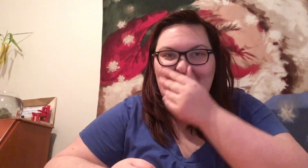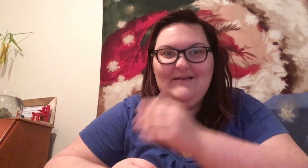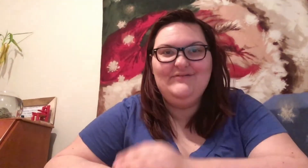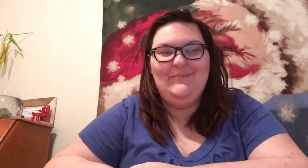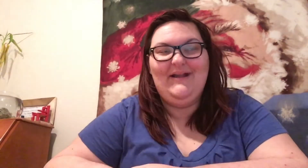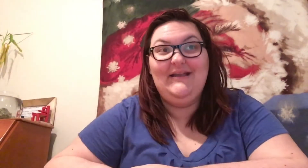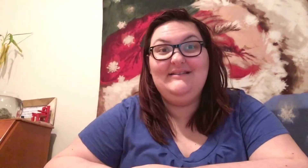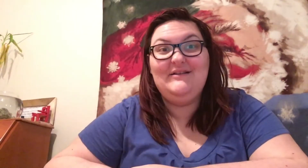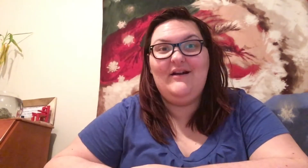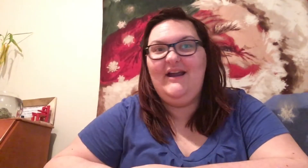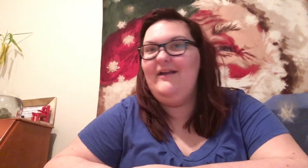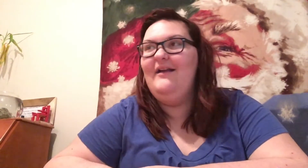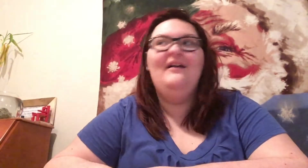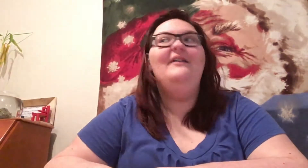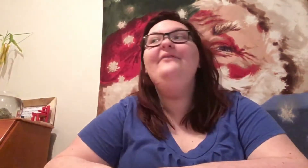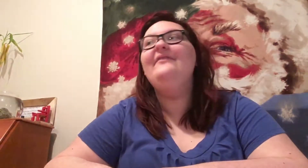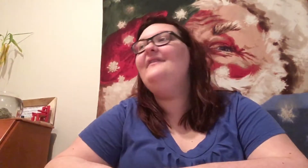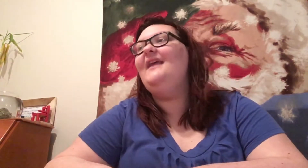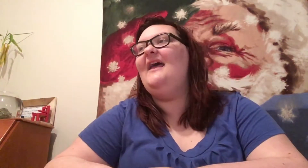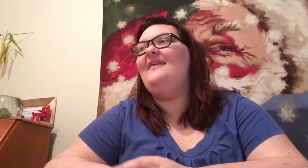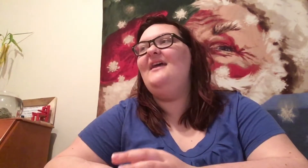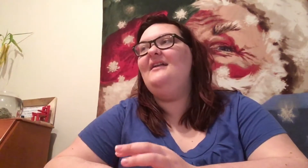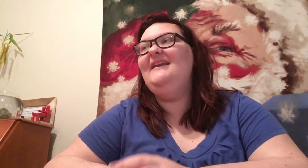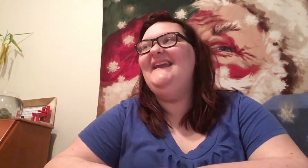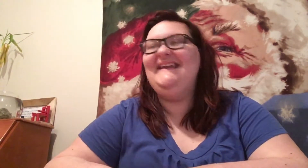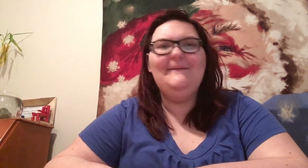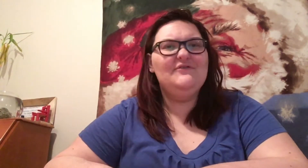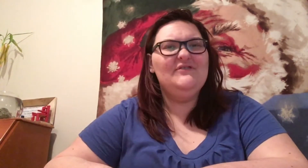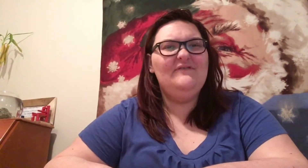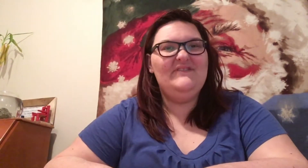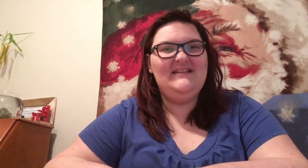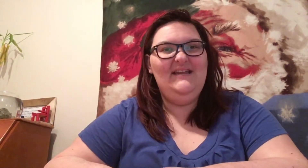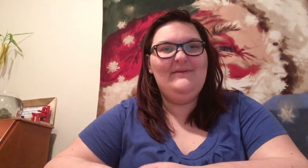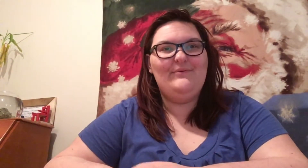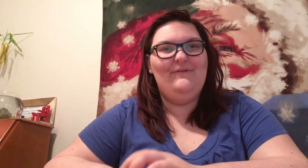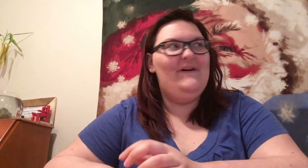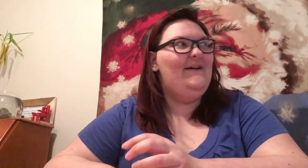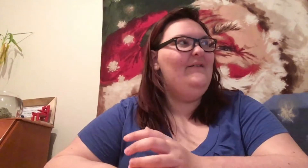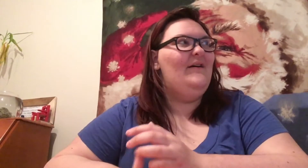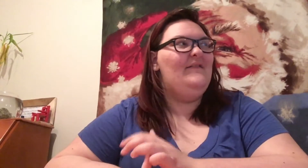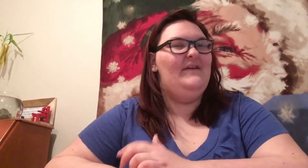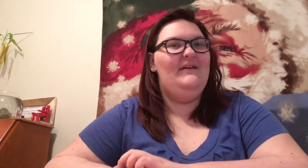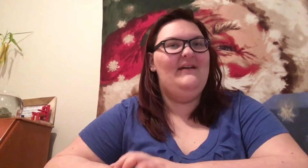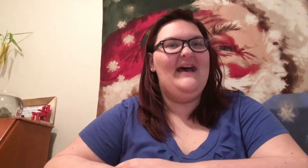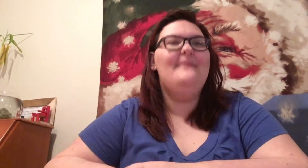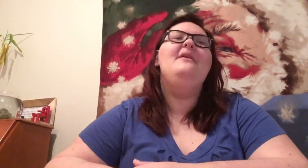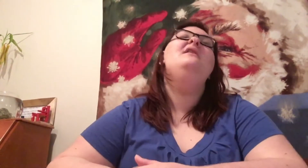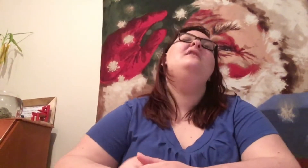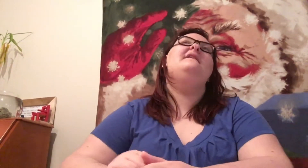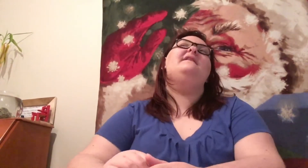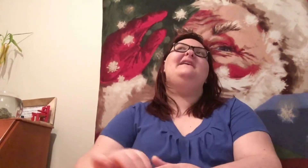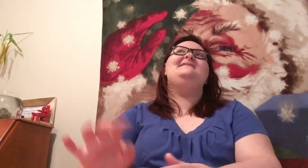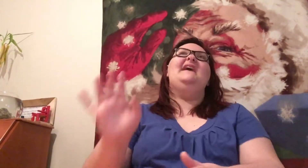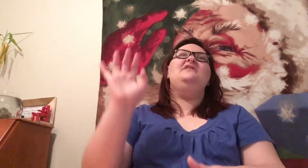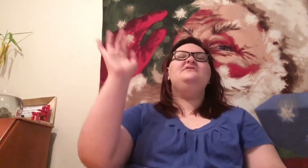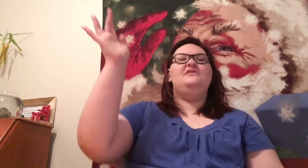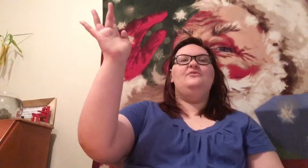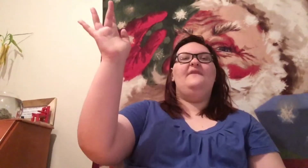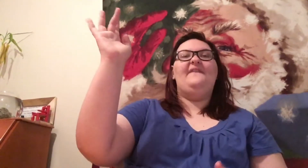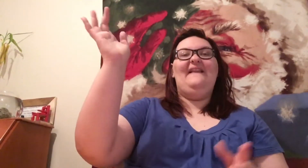So, like, sorry. And then, he keeps visiting my profile on the app. Like, it tells you if they